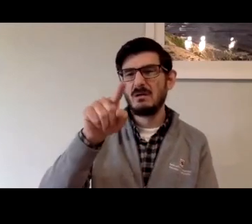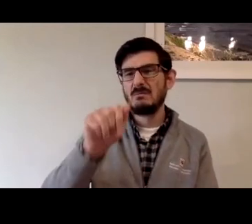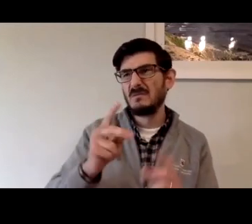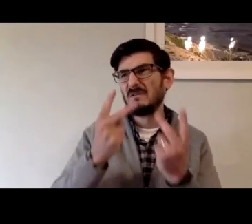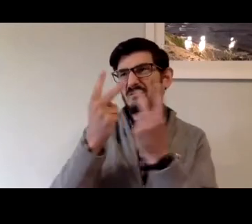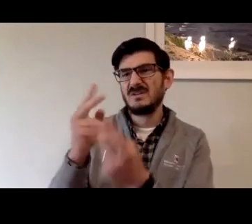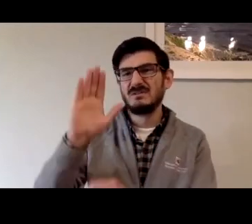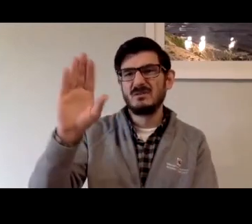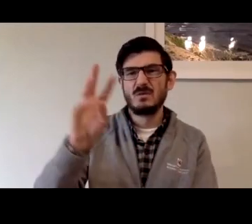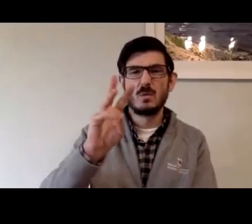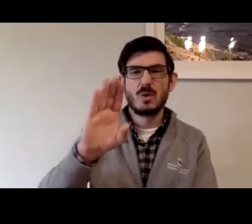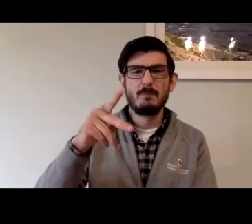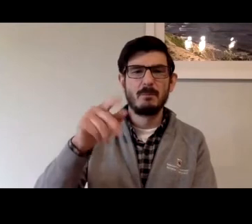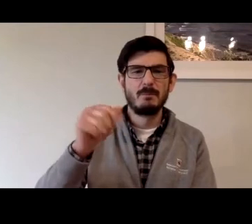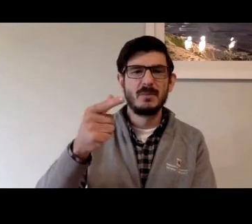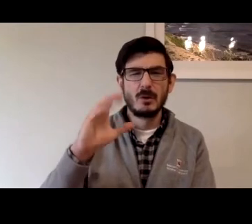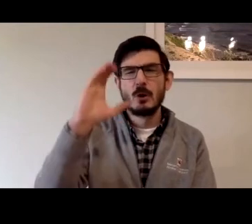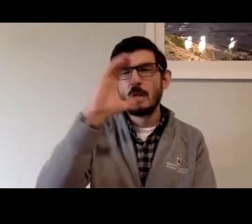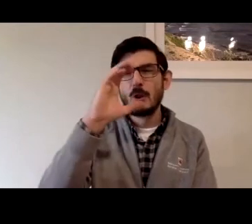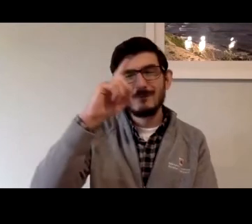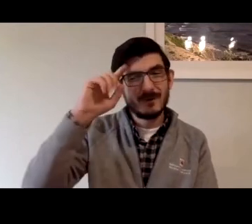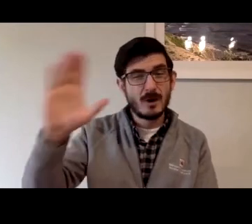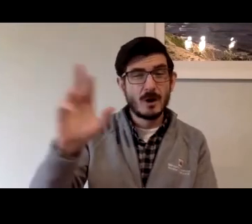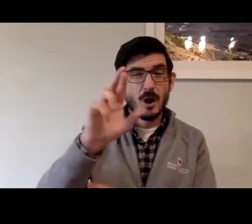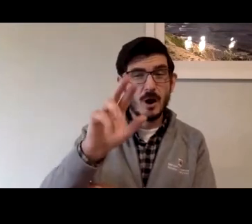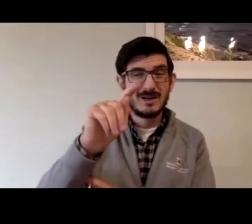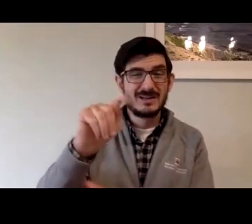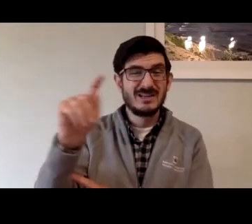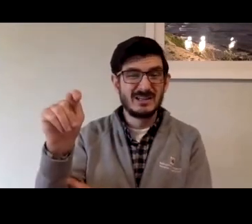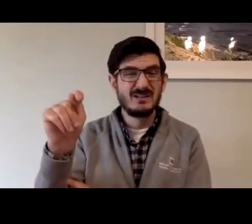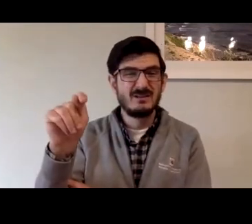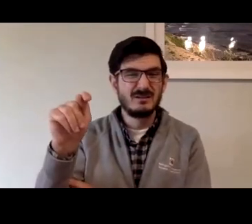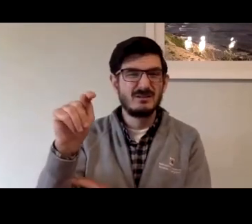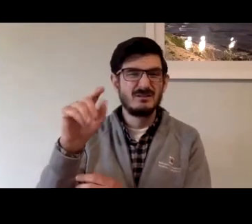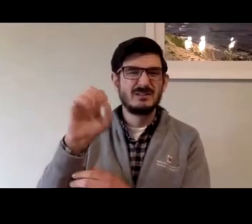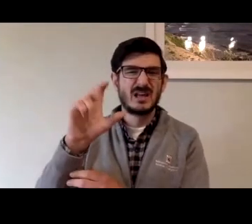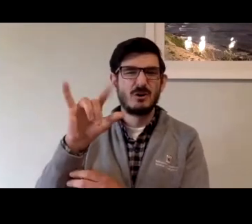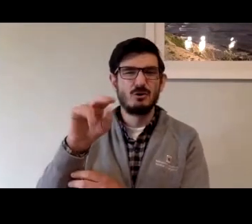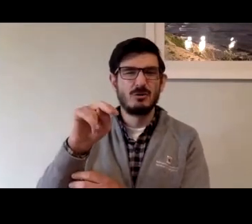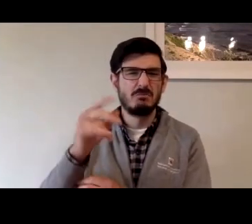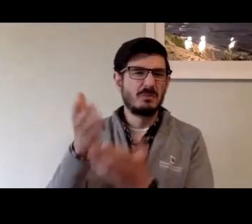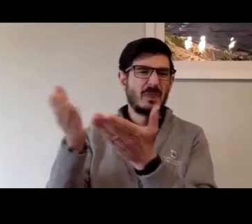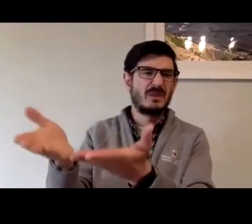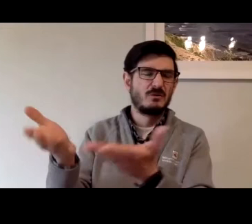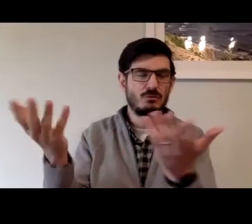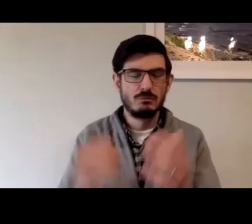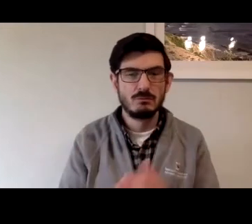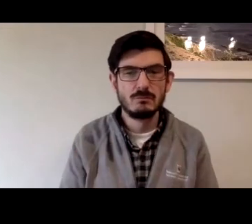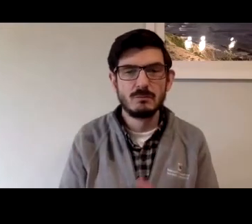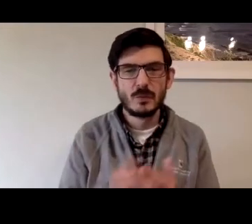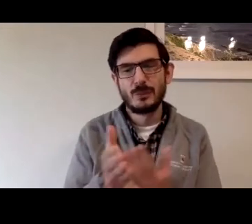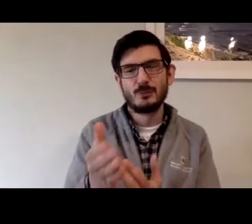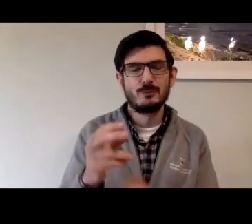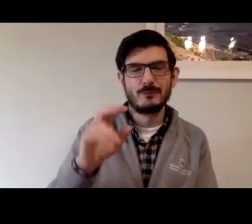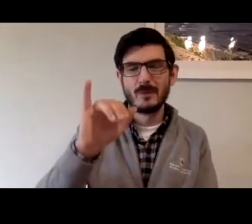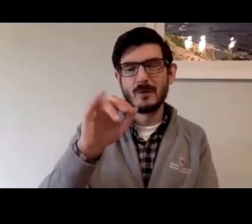of this document. You could certainly see NENA's website and look for the RTT section